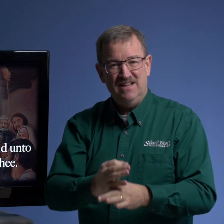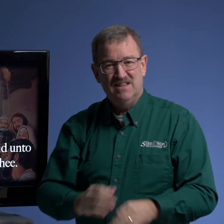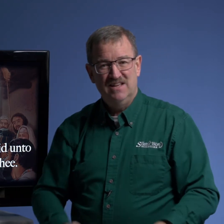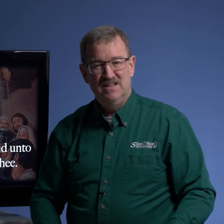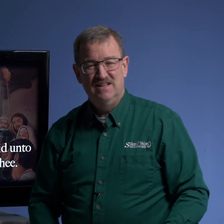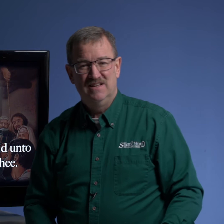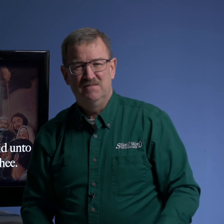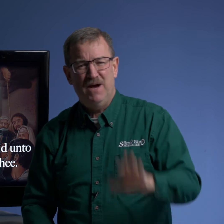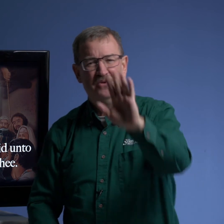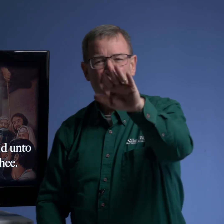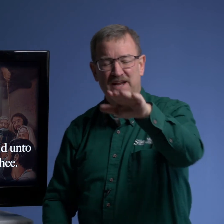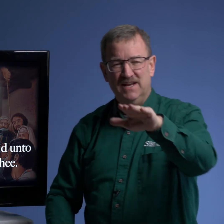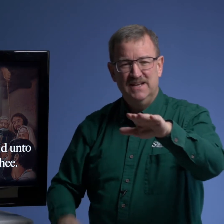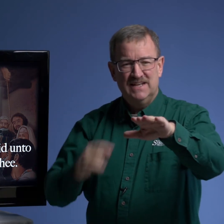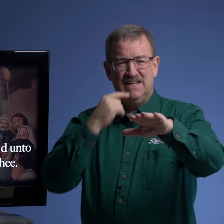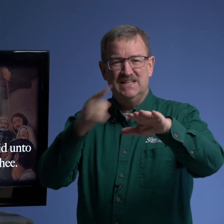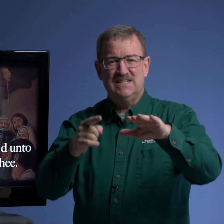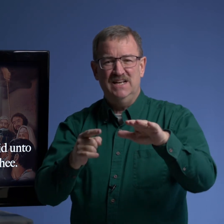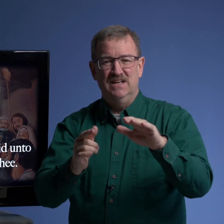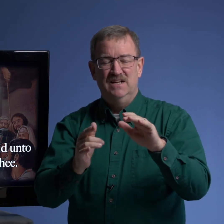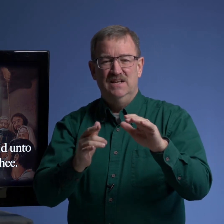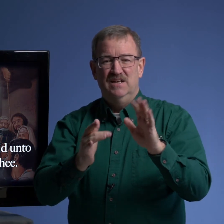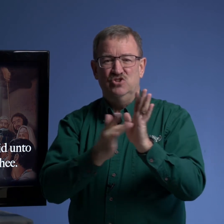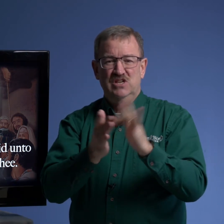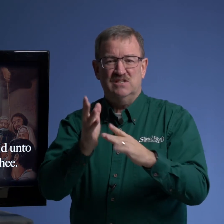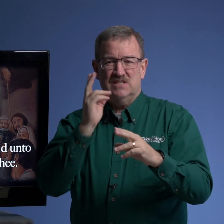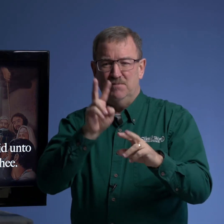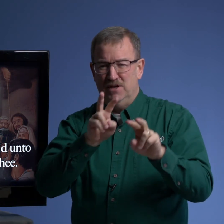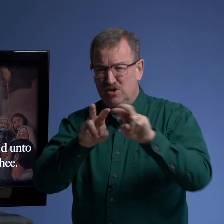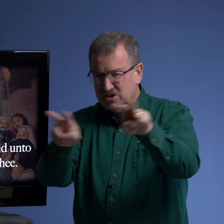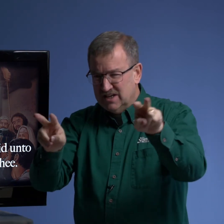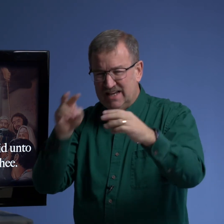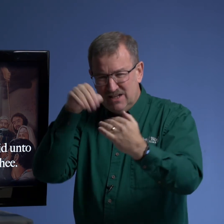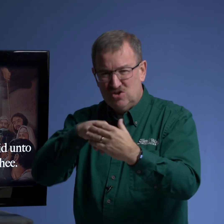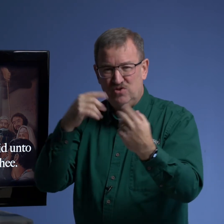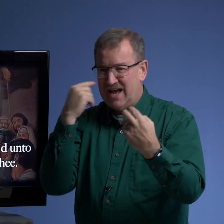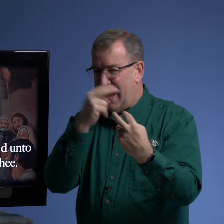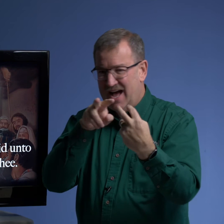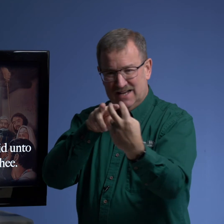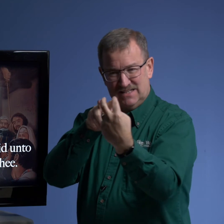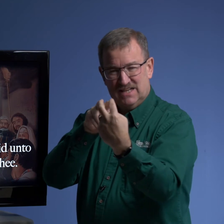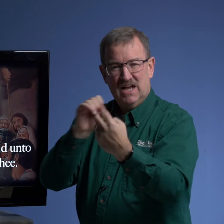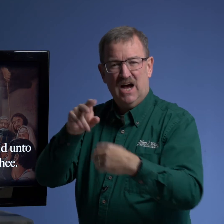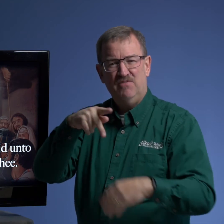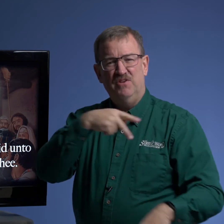by the way can i say jesus had been looking into the eyes of the